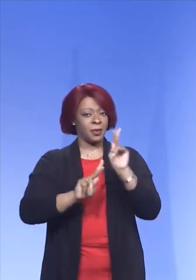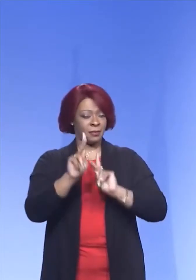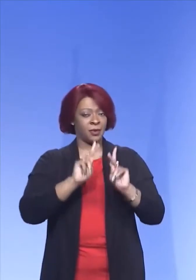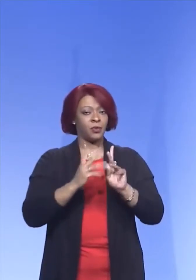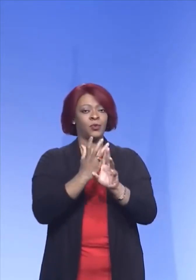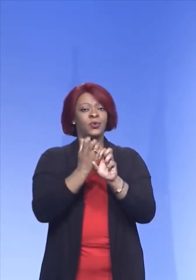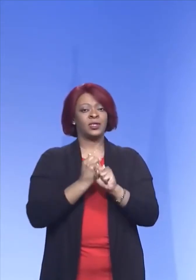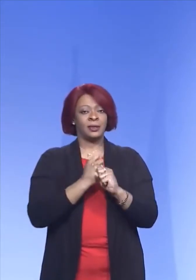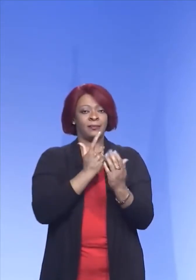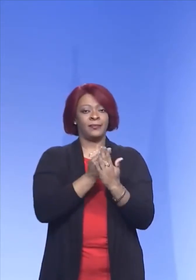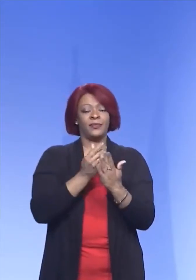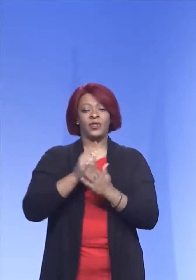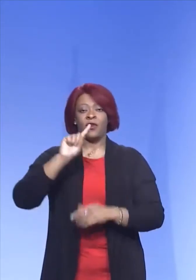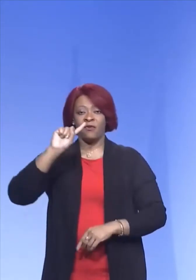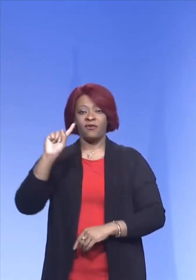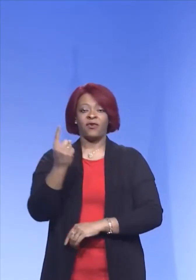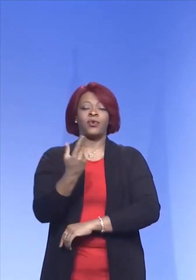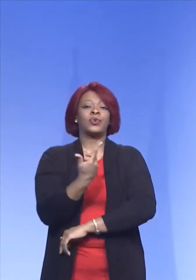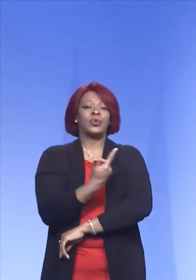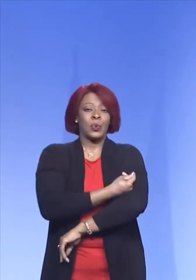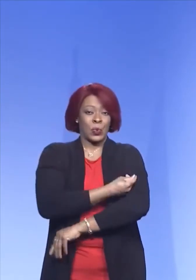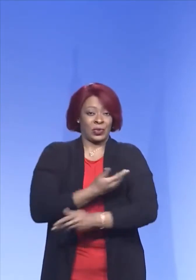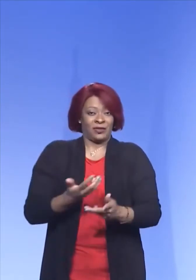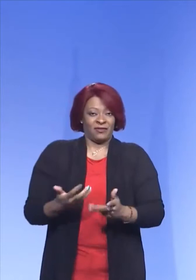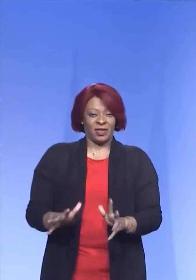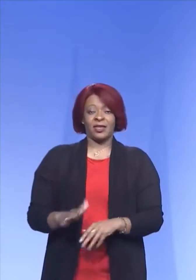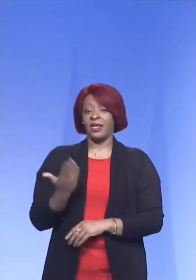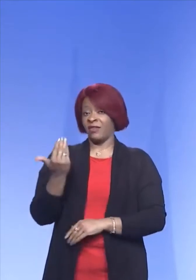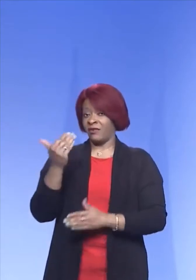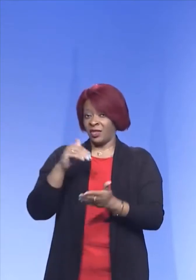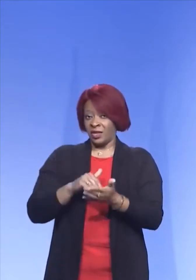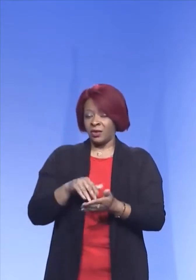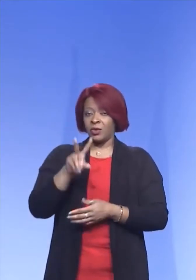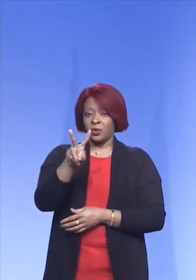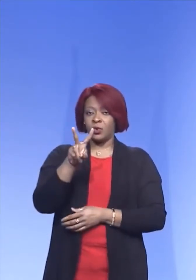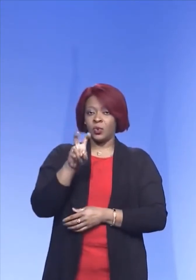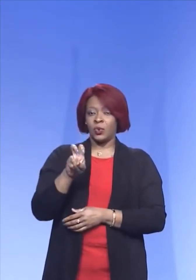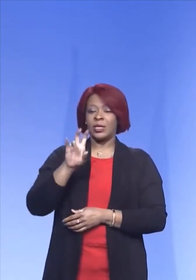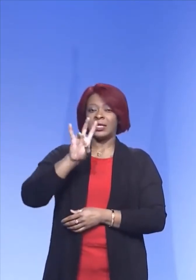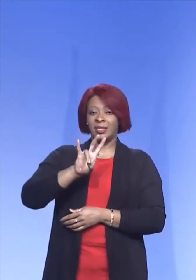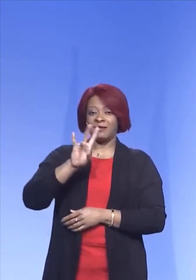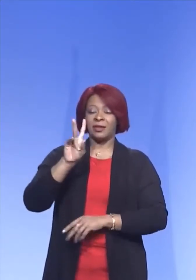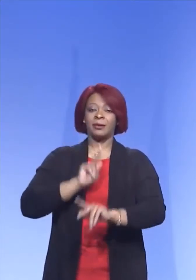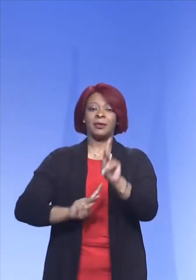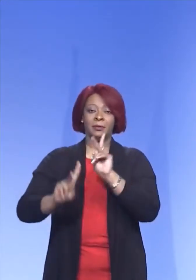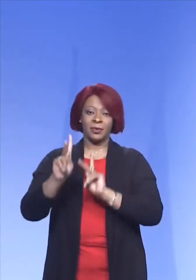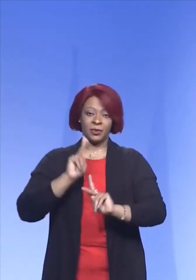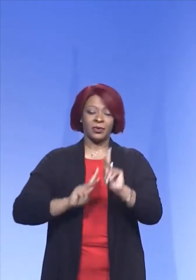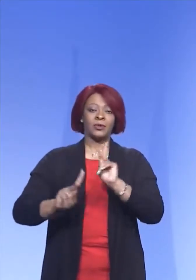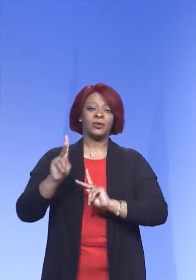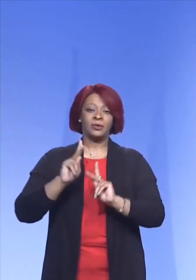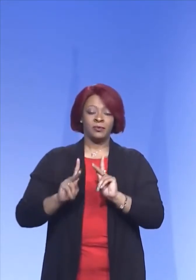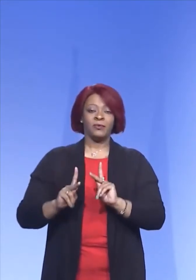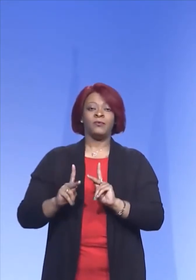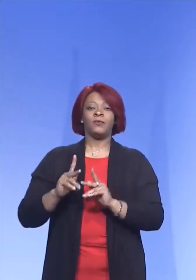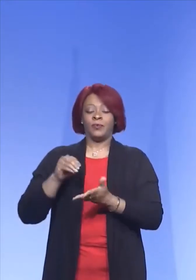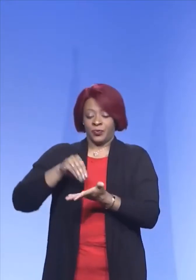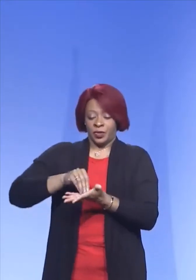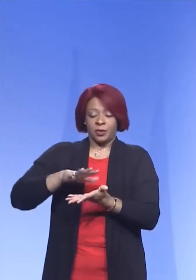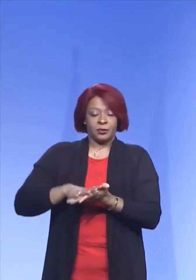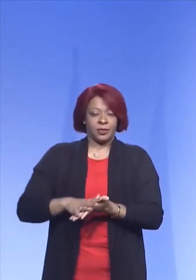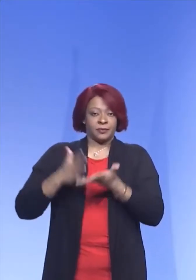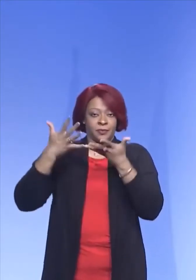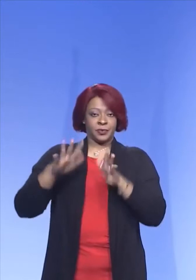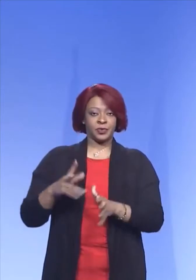received at least their first dose, and 15,277 people have been documented as having